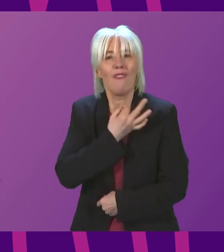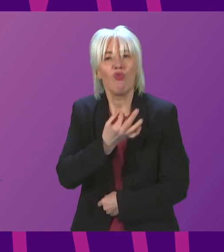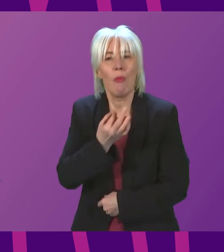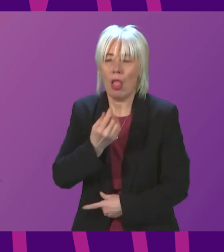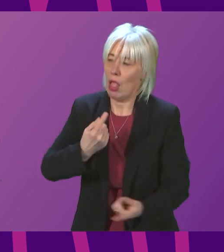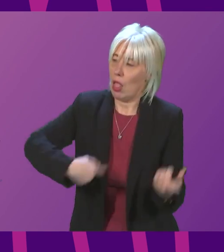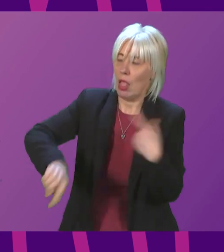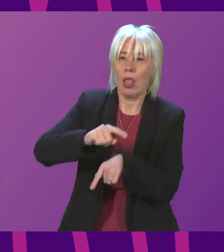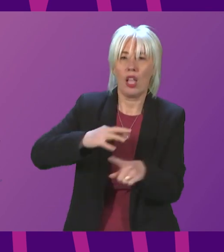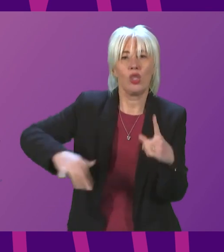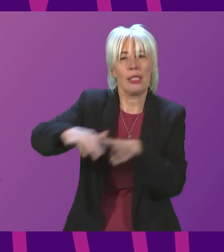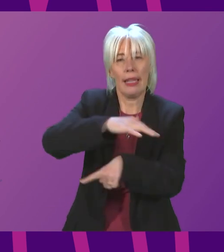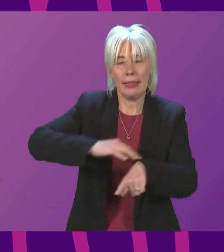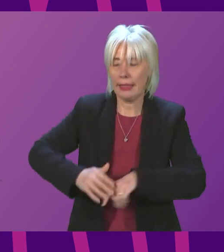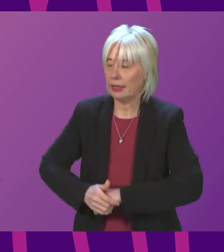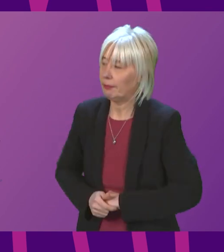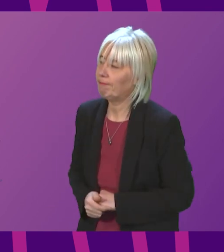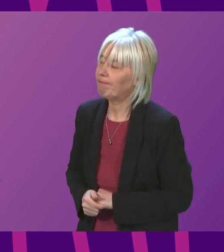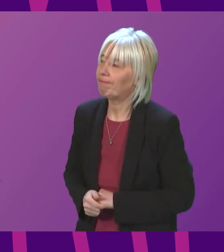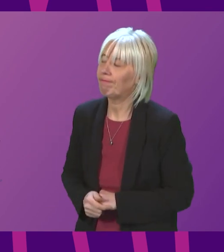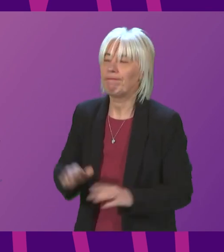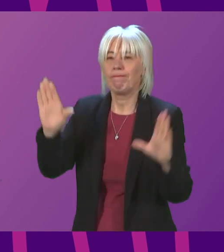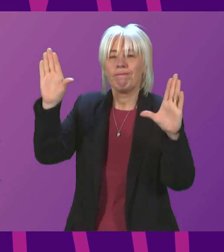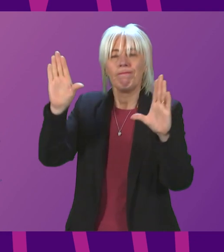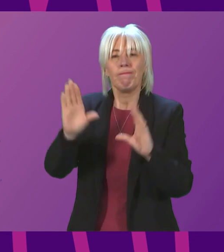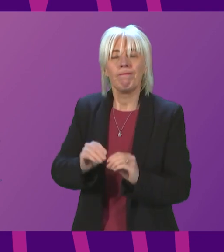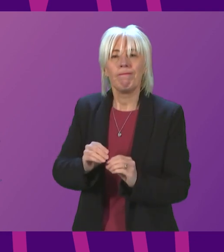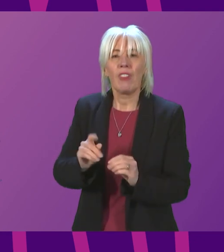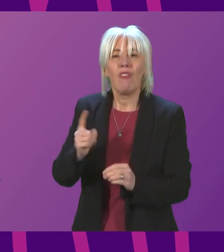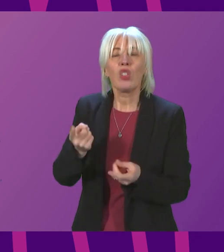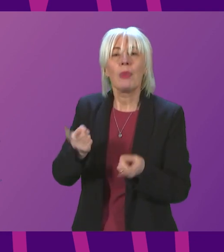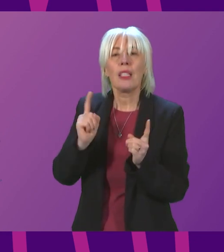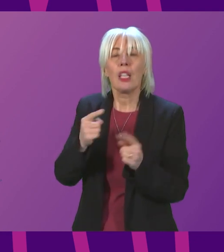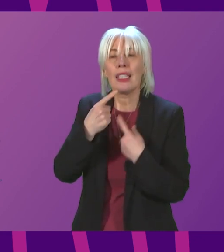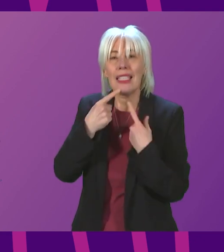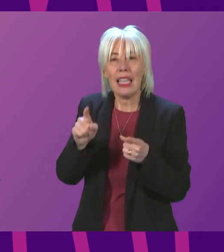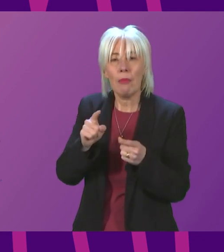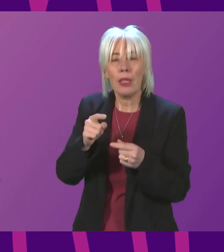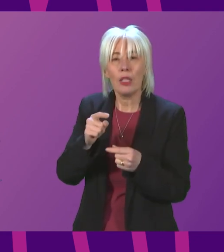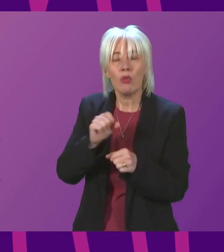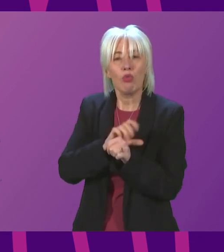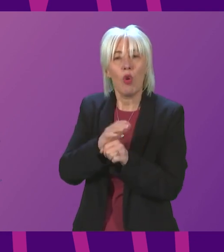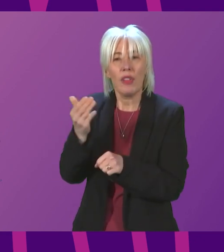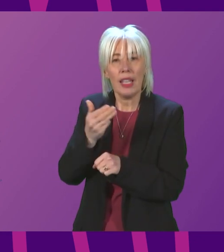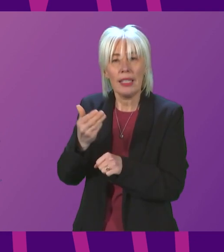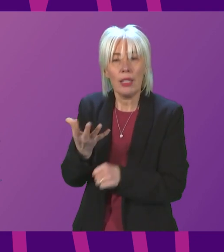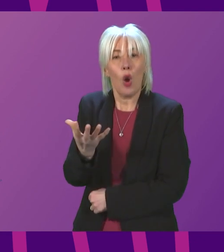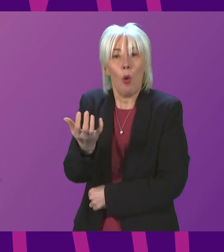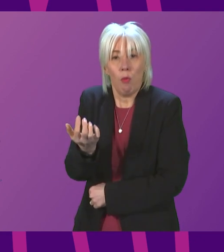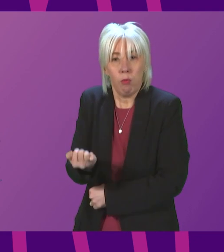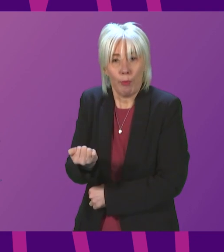society that concludes the first minister's statement COVID-19 update there will be a brief pause before we move on to the next item of business